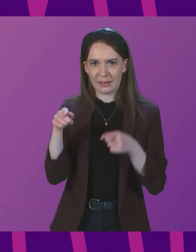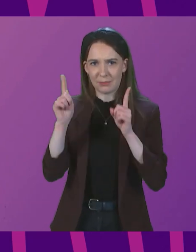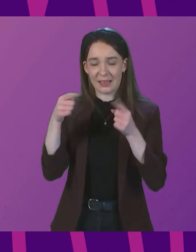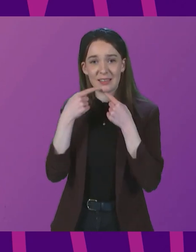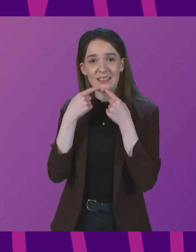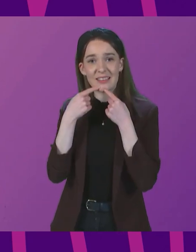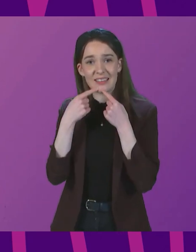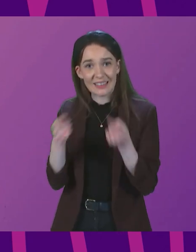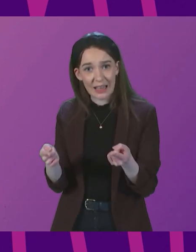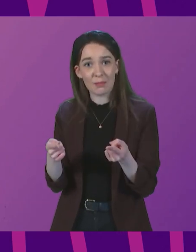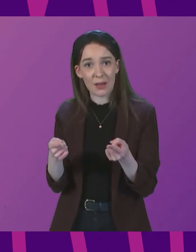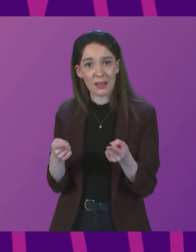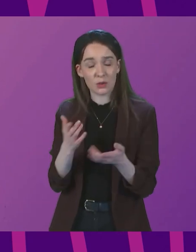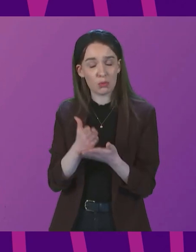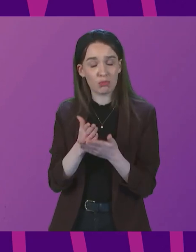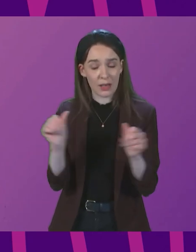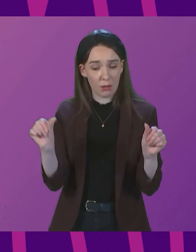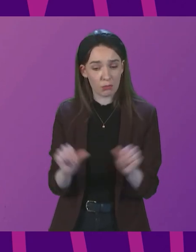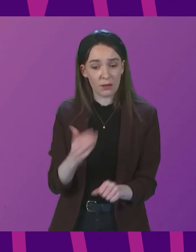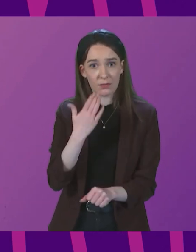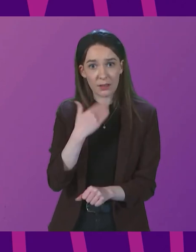First minister, very briefly.